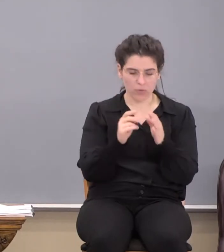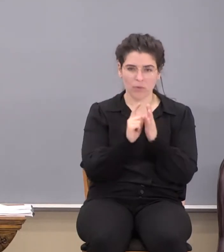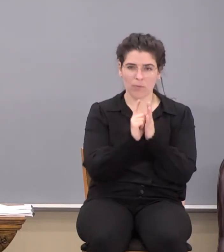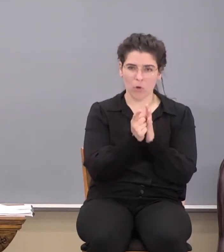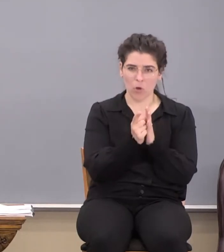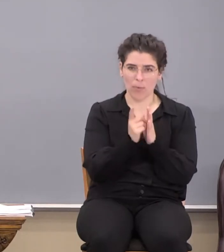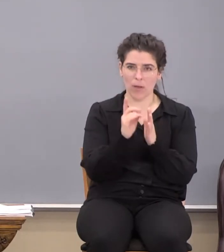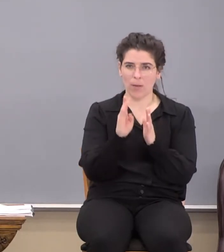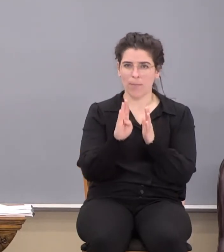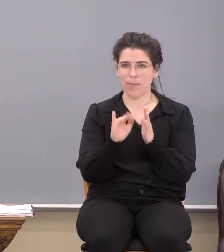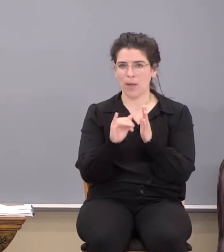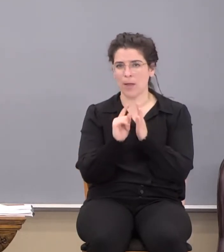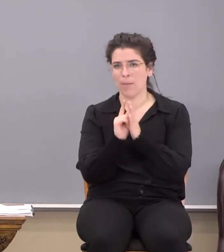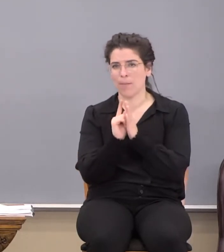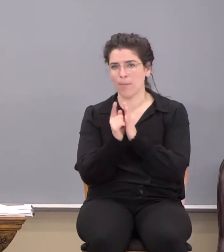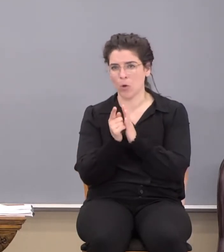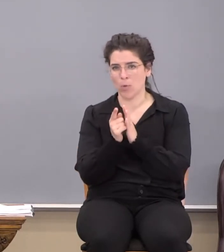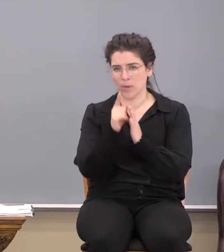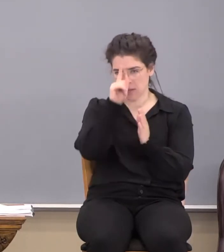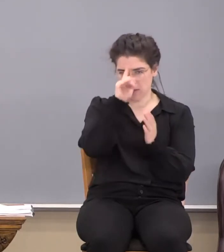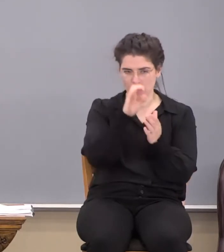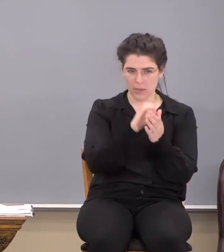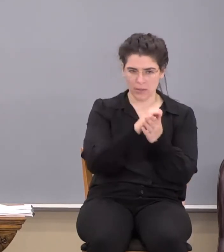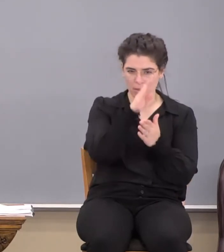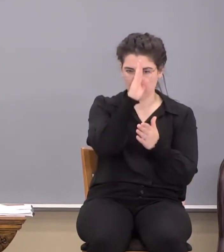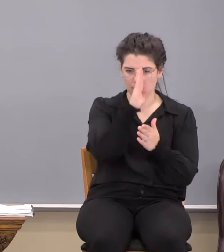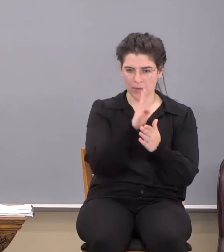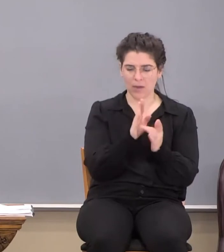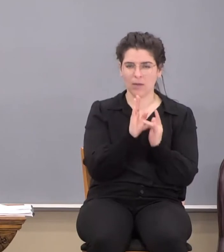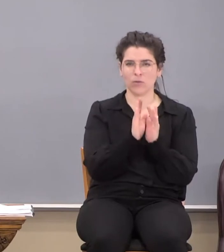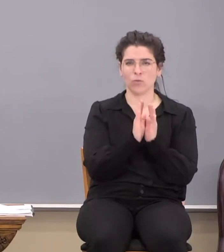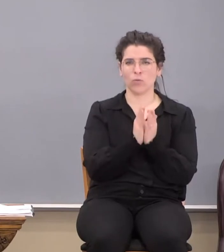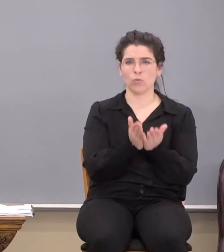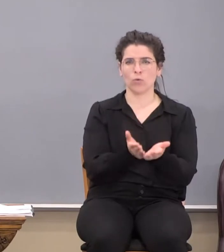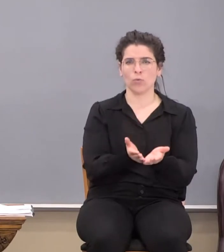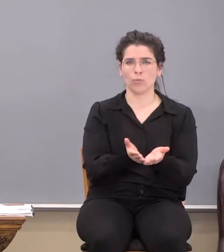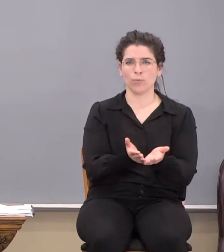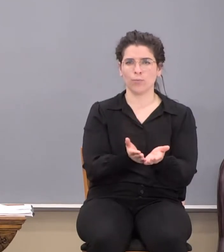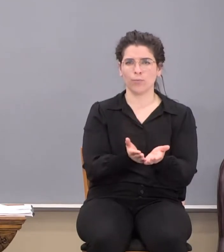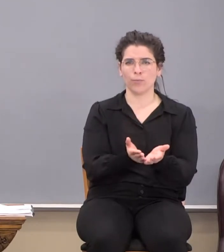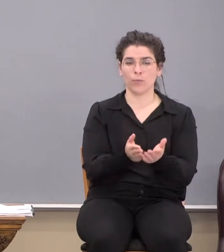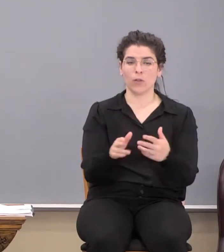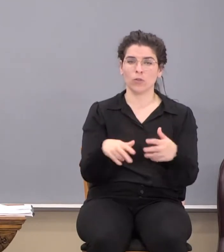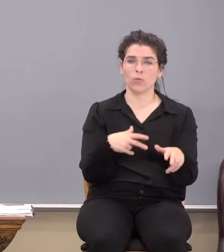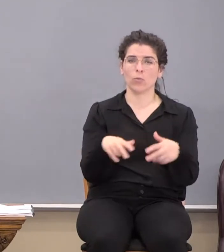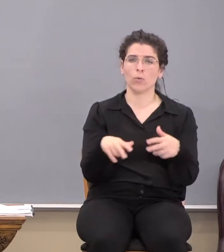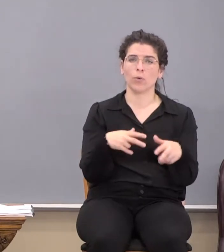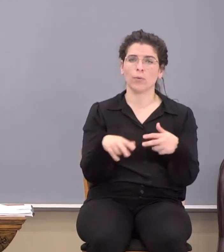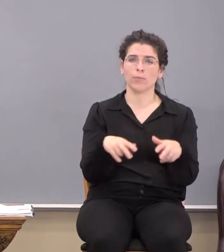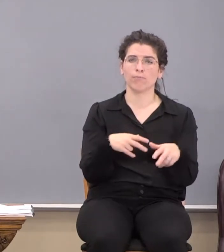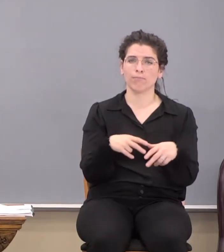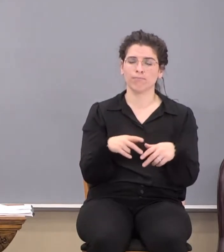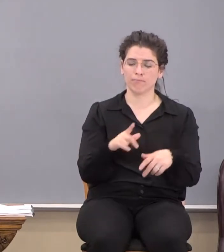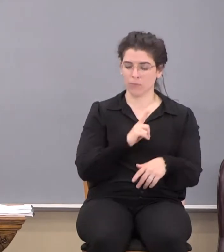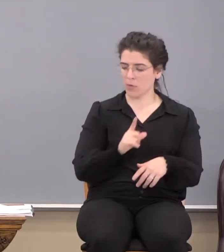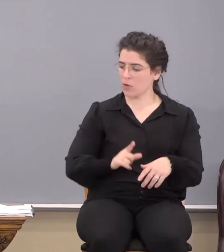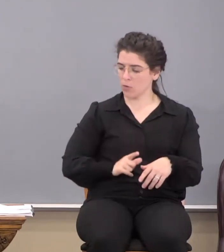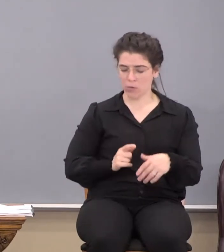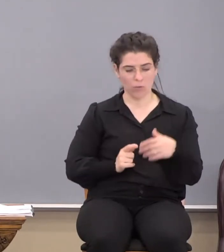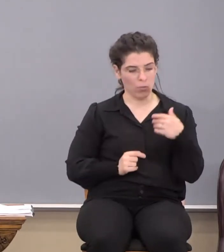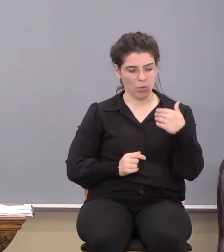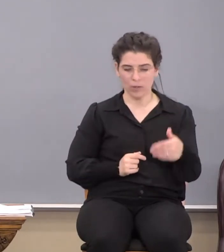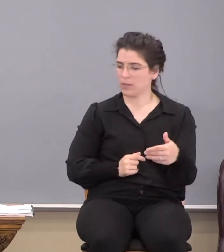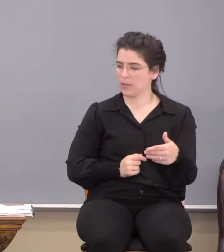by moment to believe God's word. it's a walk, okay? Lord, I'm going to take